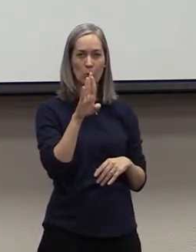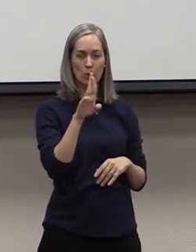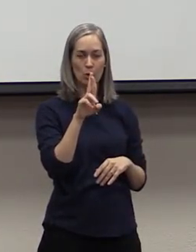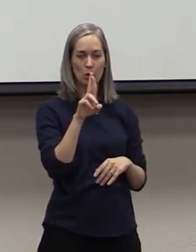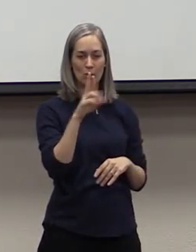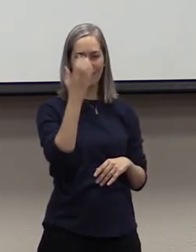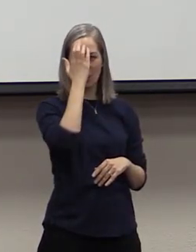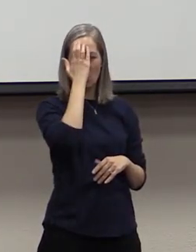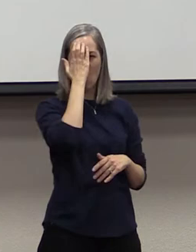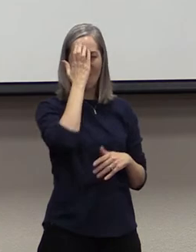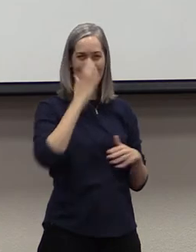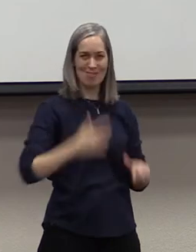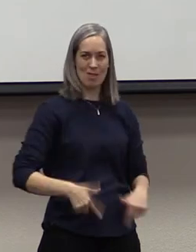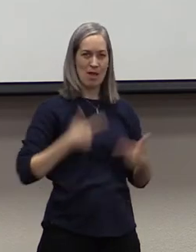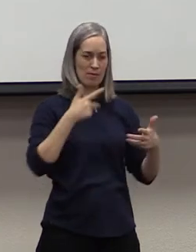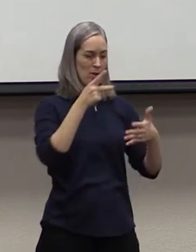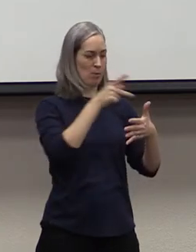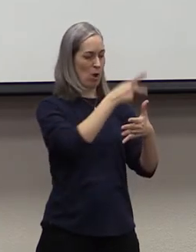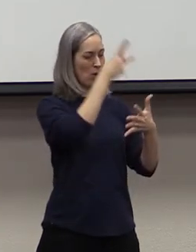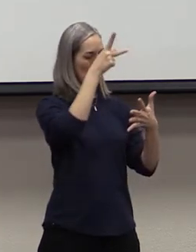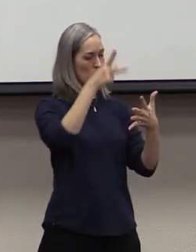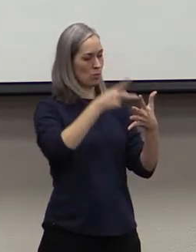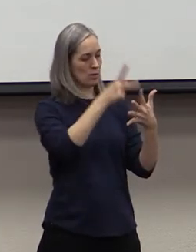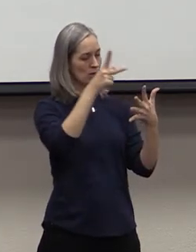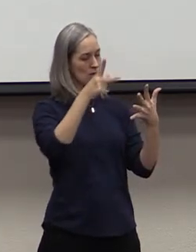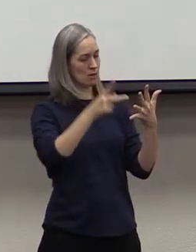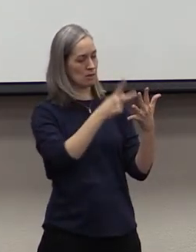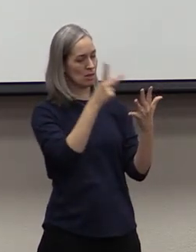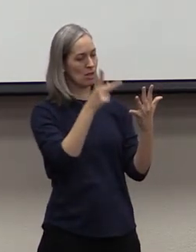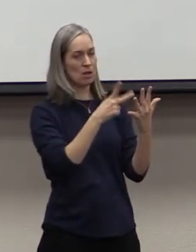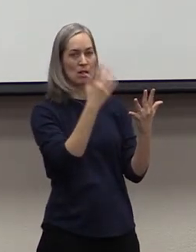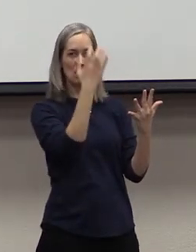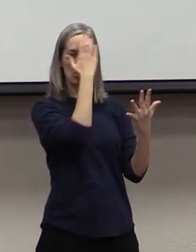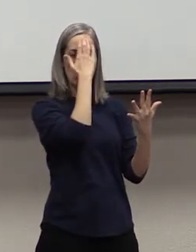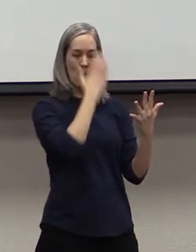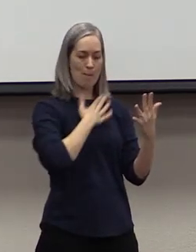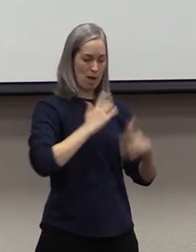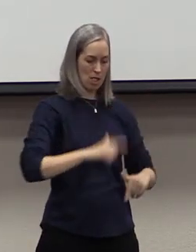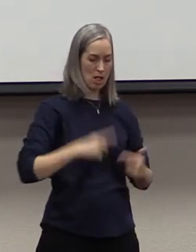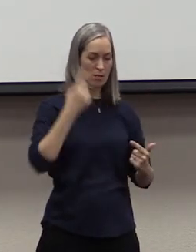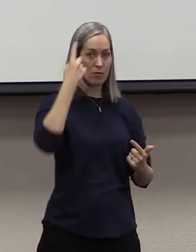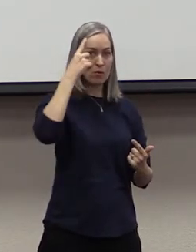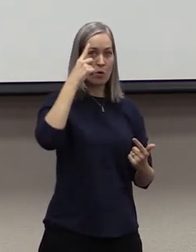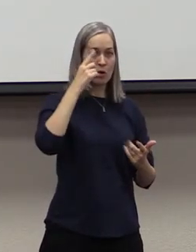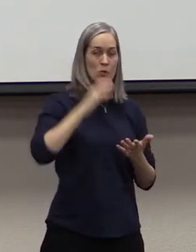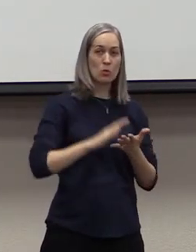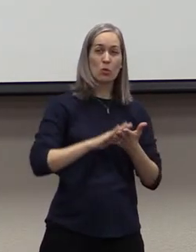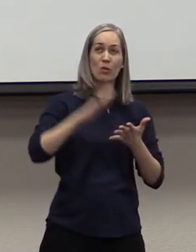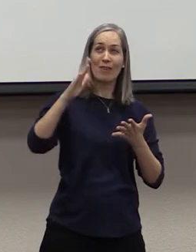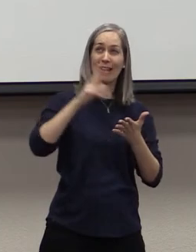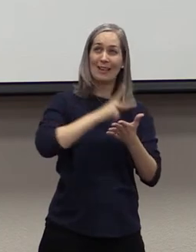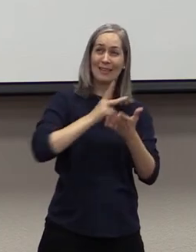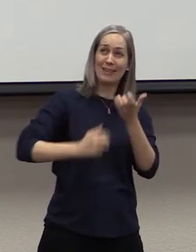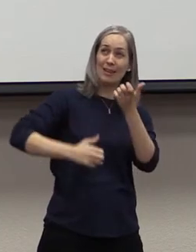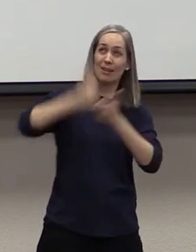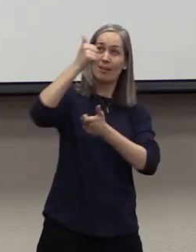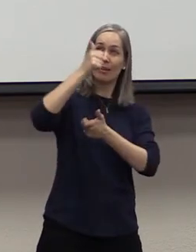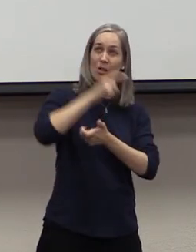their priorities are in life. They know that their life is to glorify the King of Kings and the Lord of Lords.